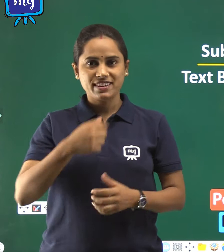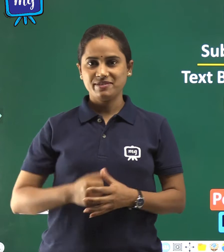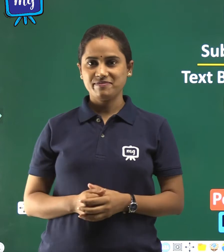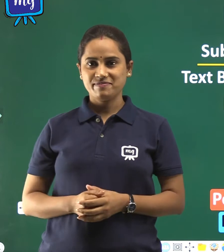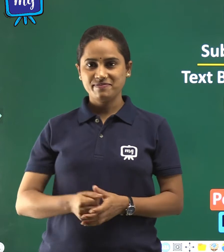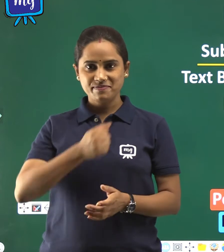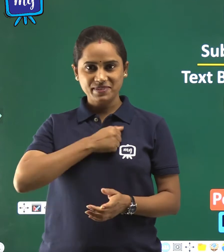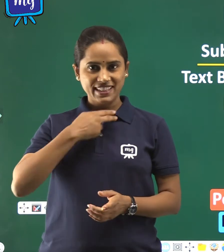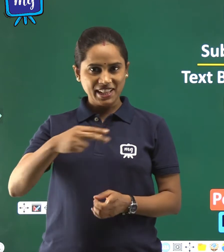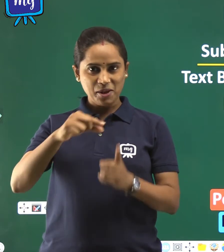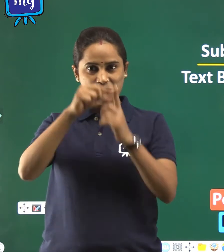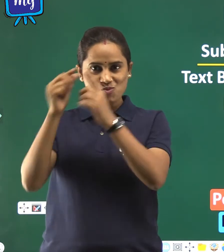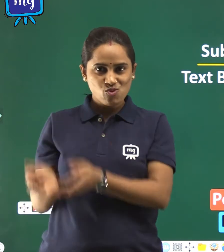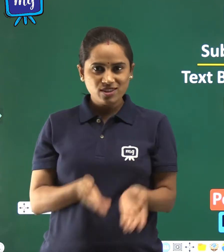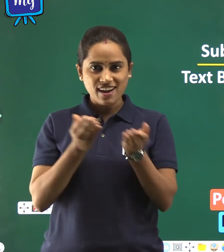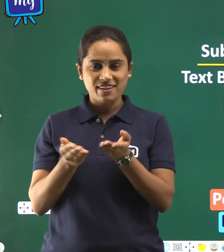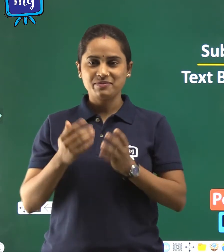Pooja Pareva.